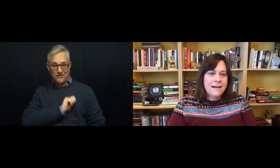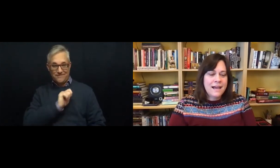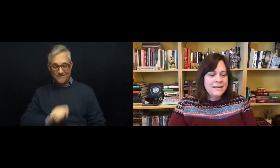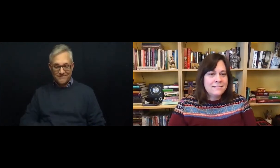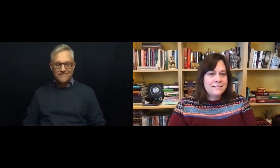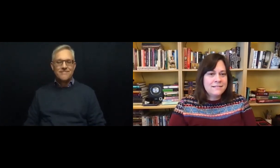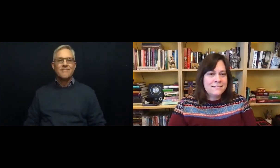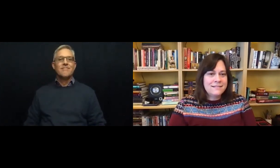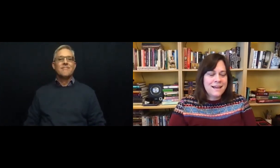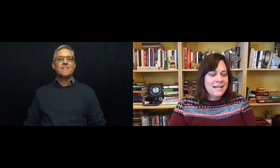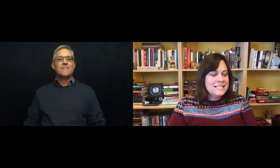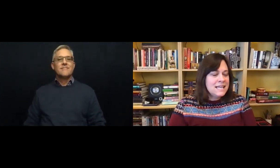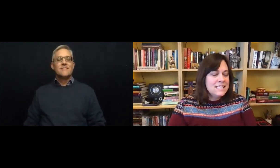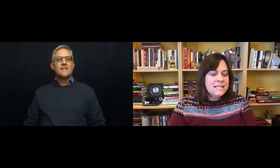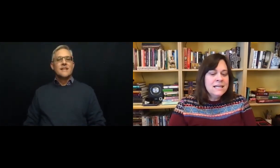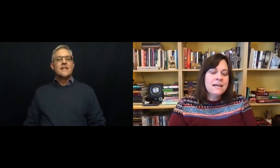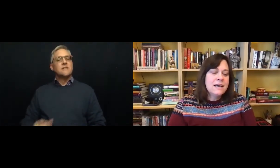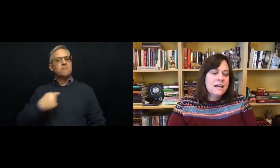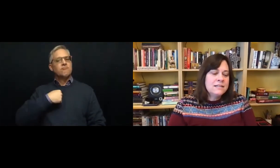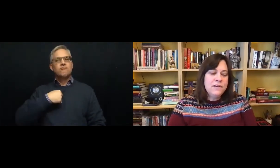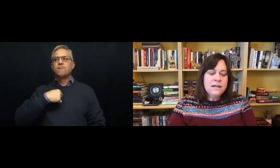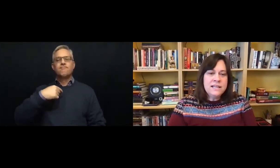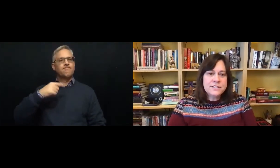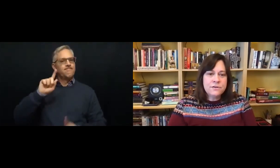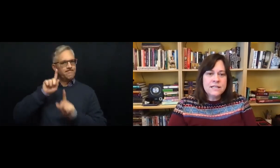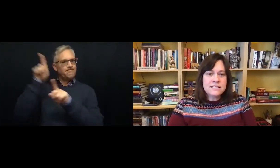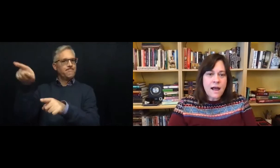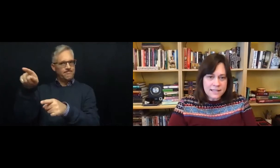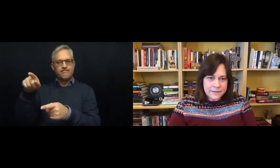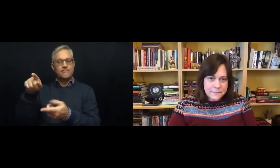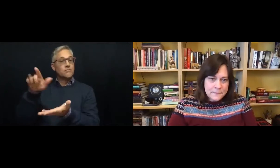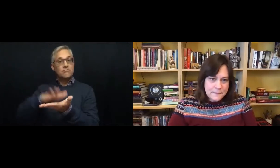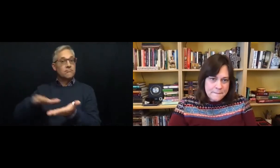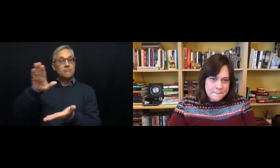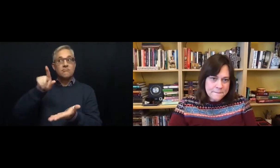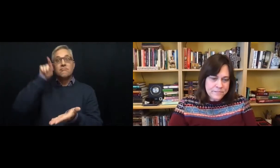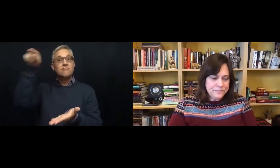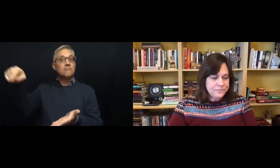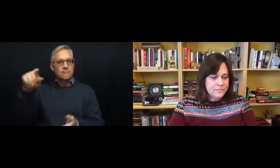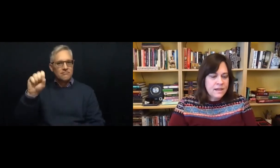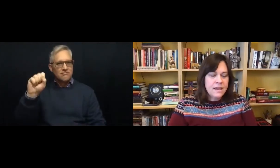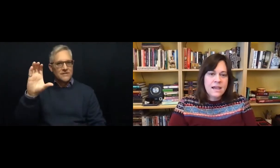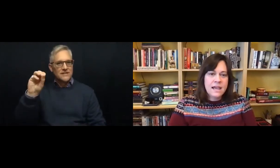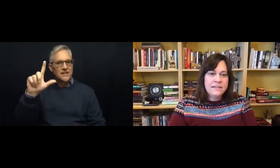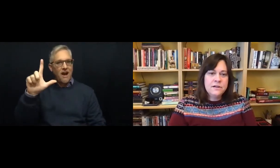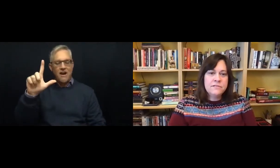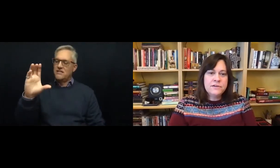I attended Divinity School in Scotland at the University